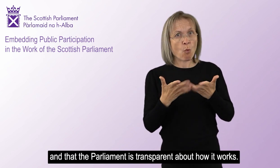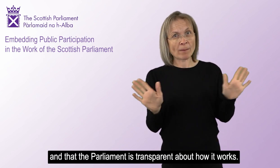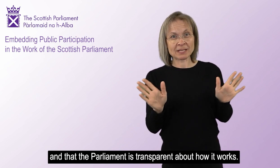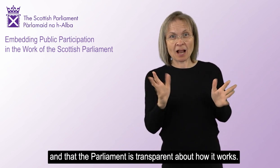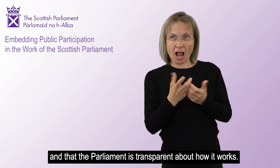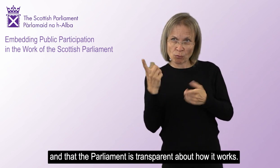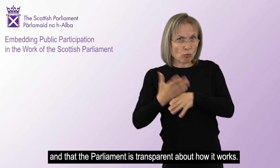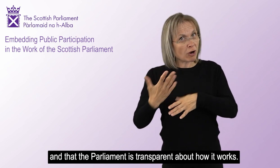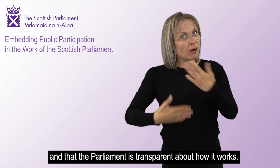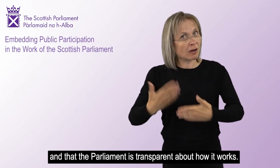how it works.